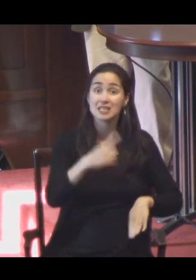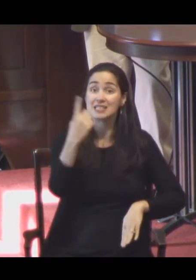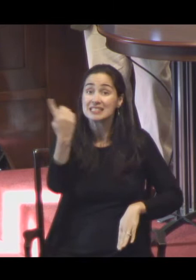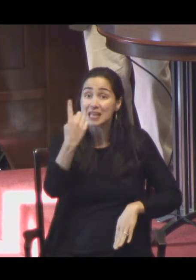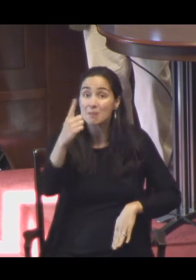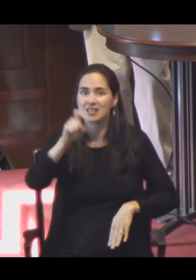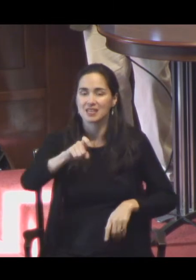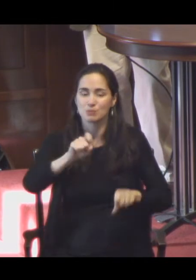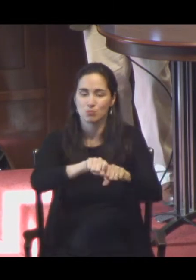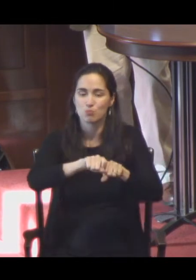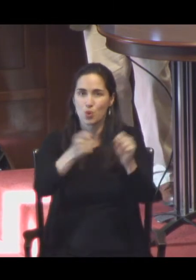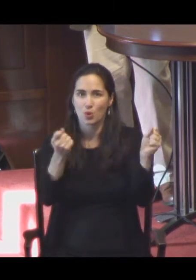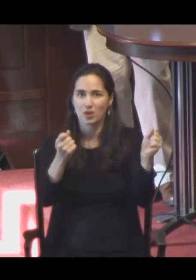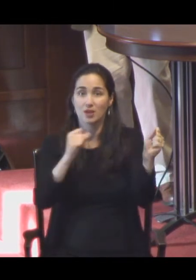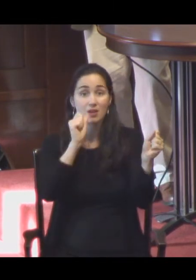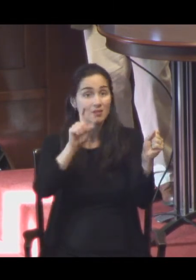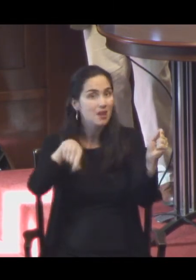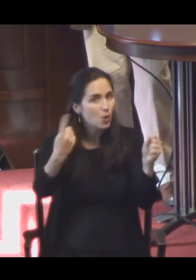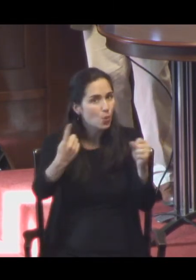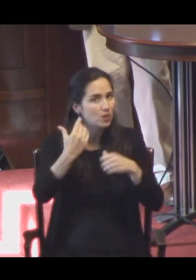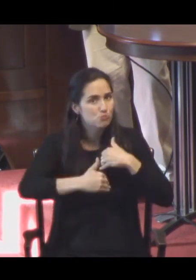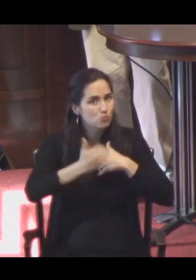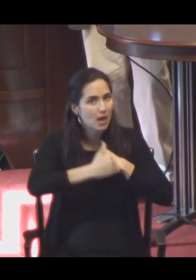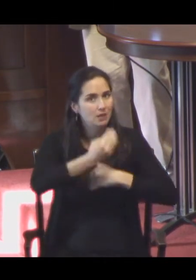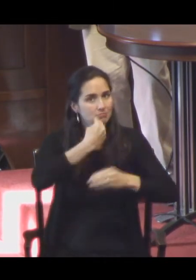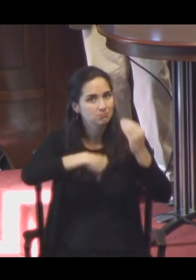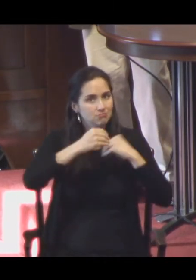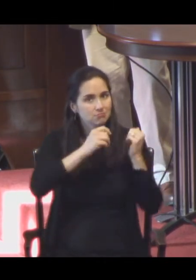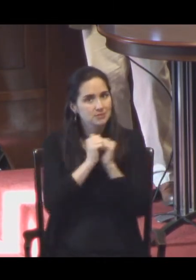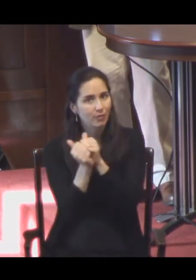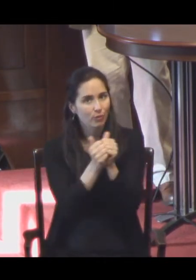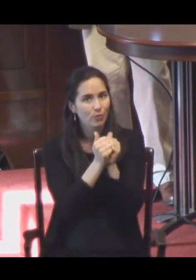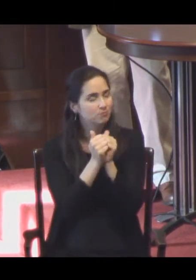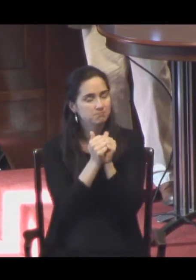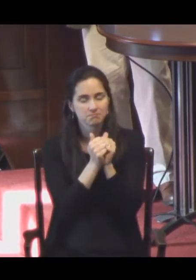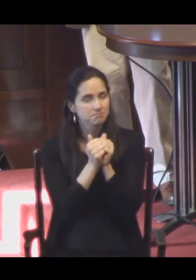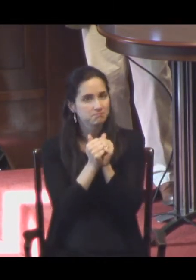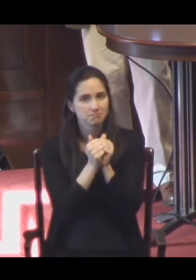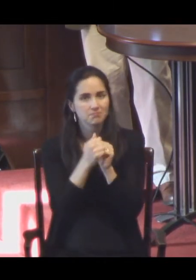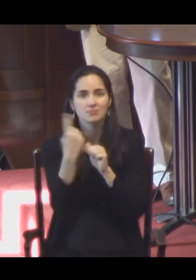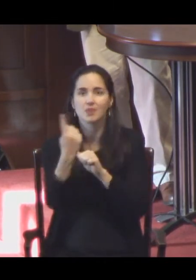Not just the bread that you would break with them, but something symbolically costly.